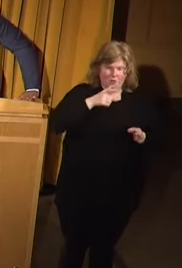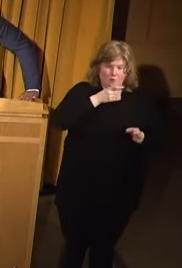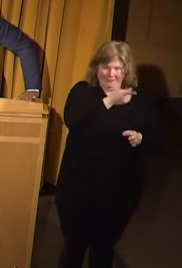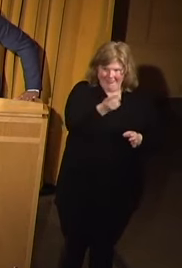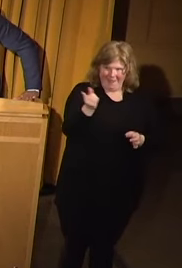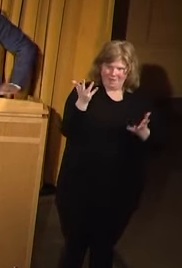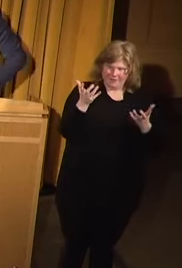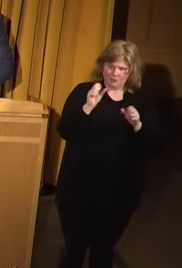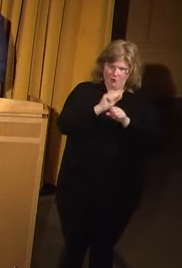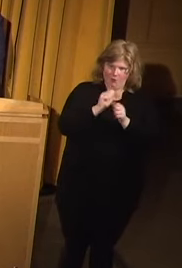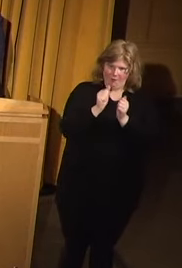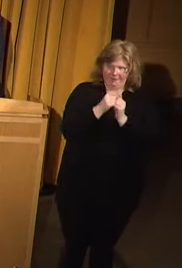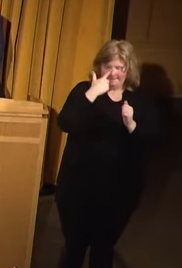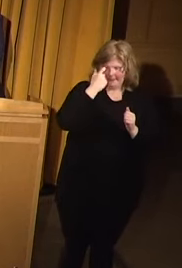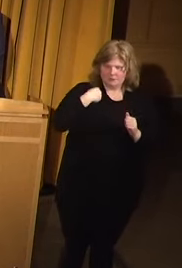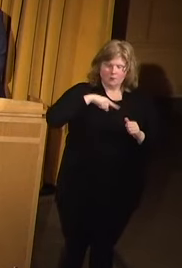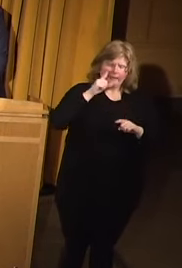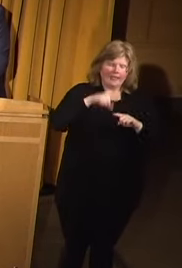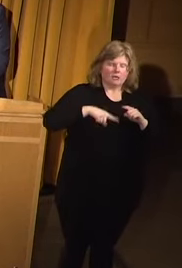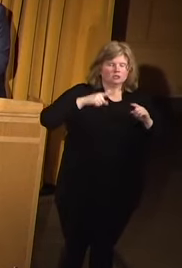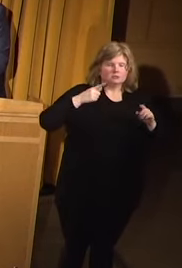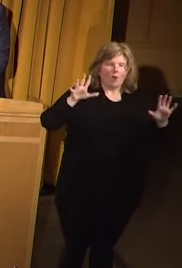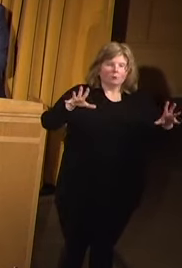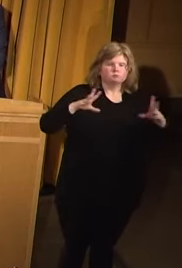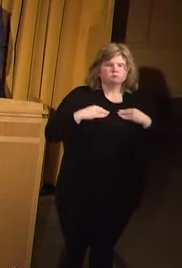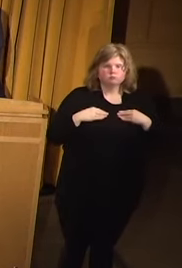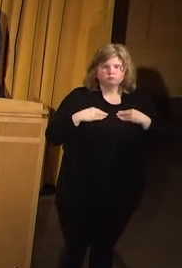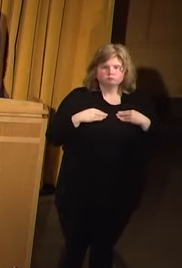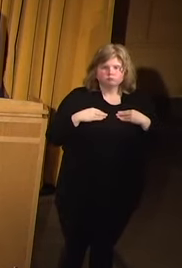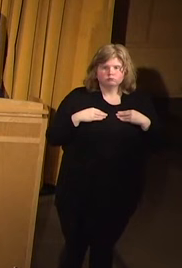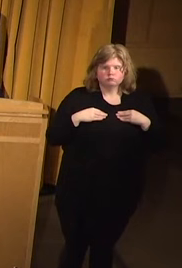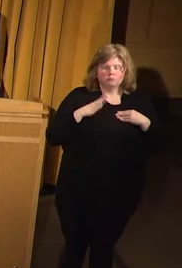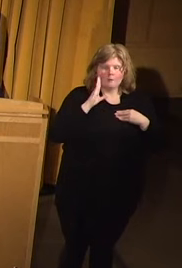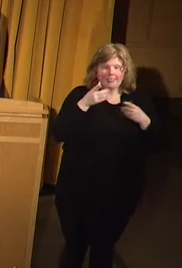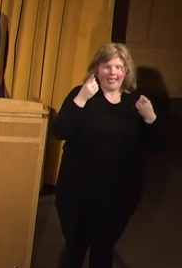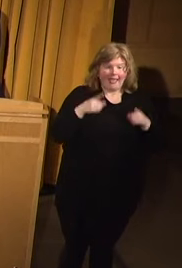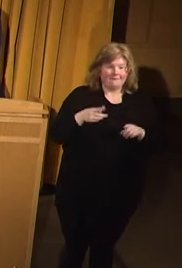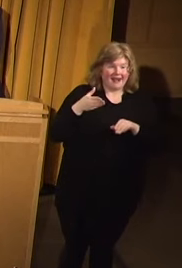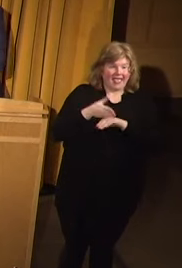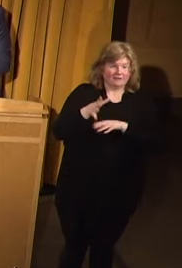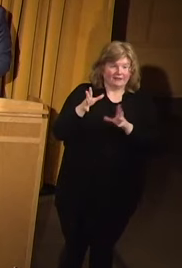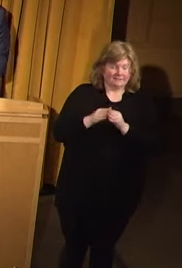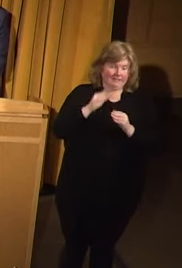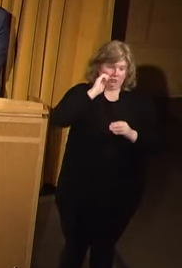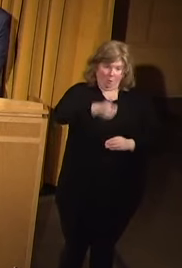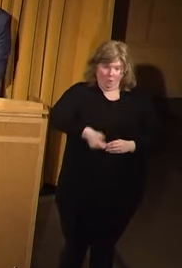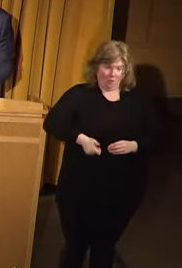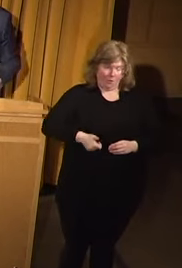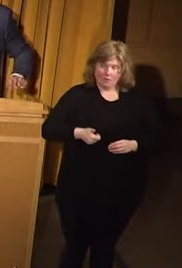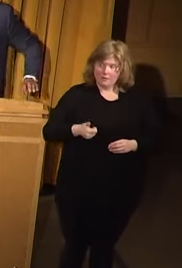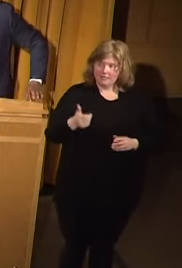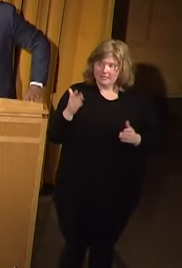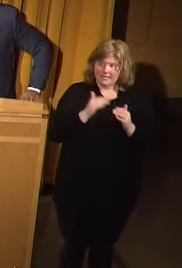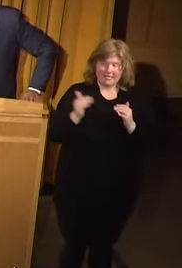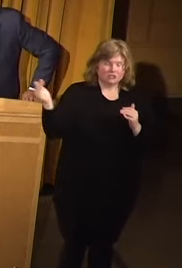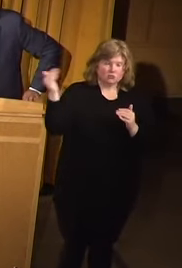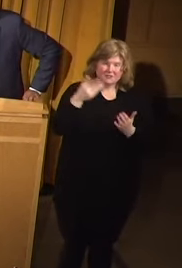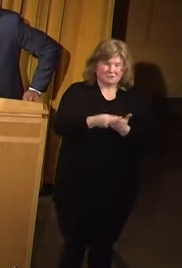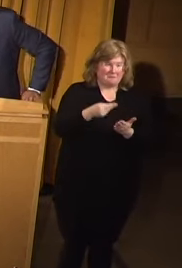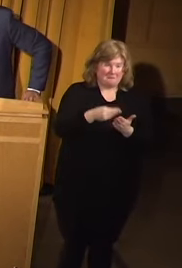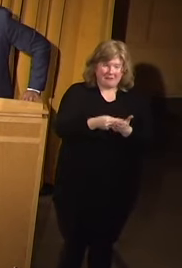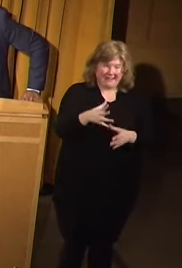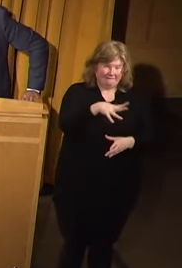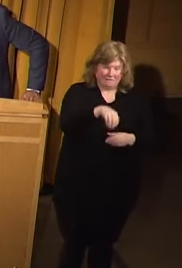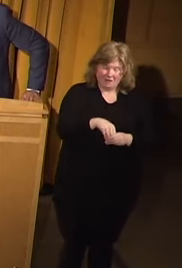because we can't just settle for what is going to happen after this meeting tomorrow. See, it's too much money at stake.